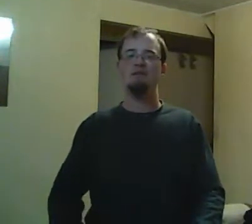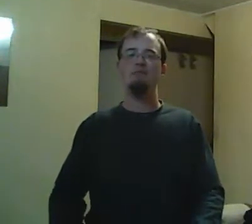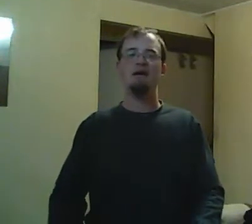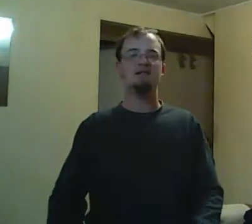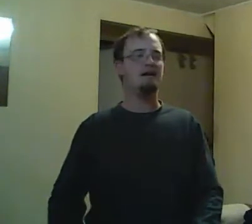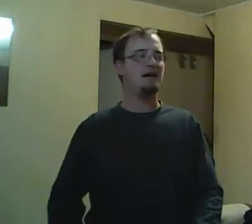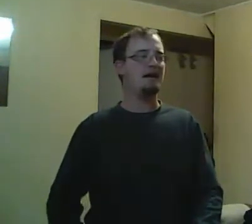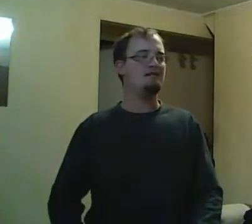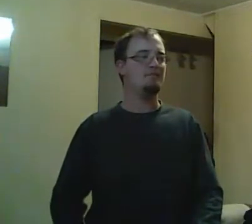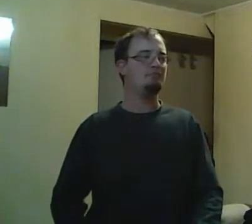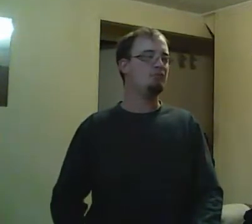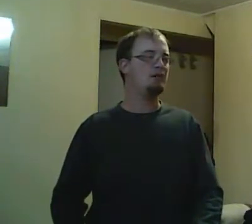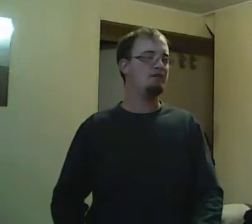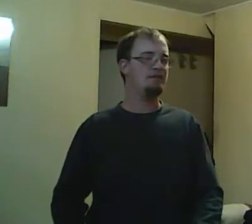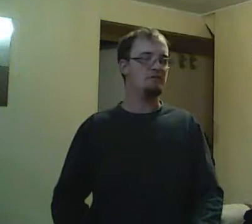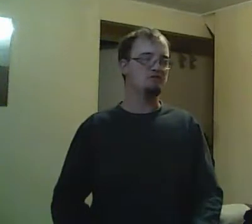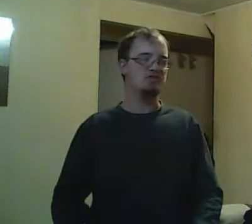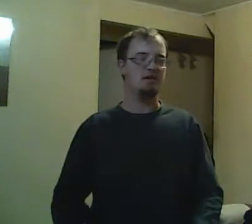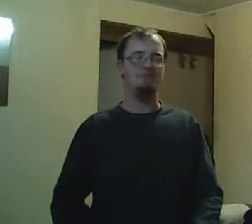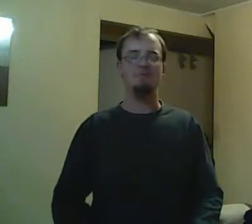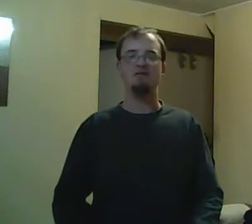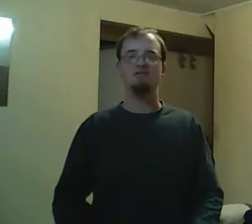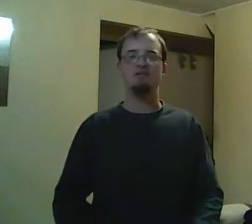basically, that's what I'm supposed to call them.